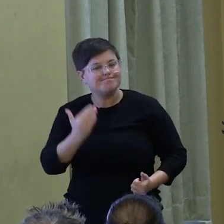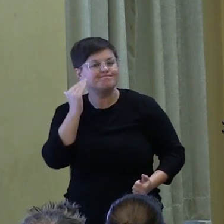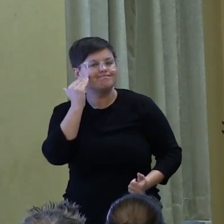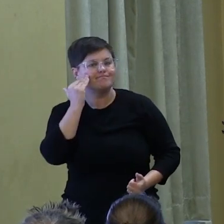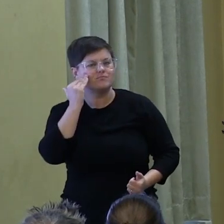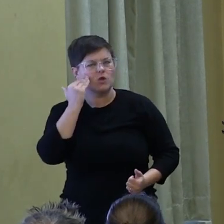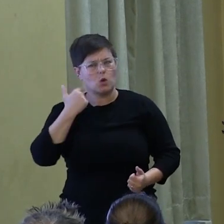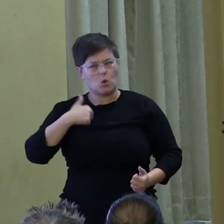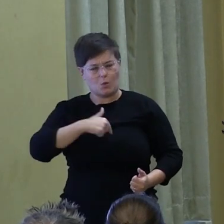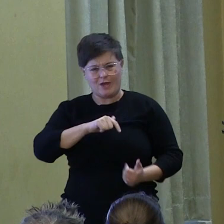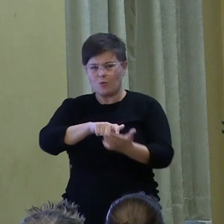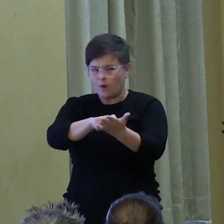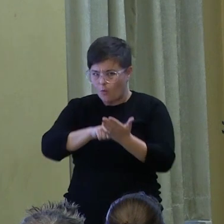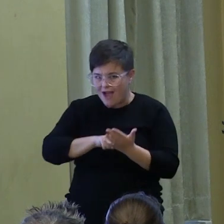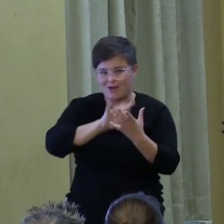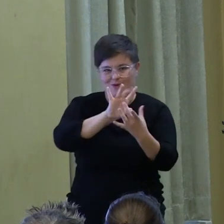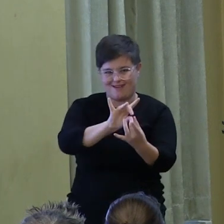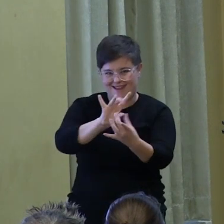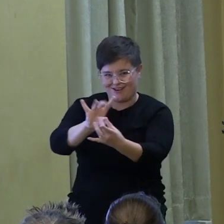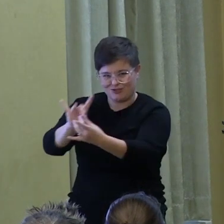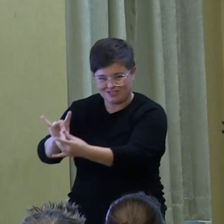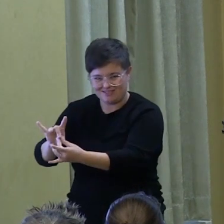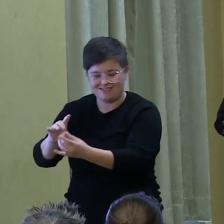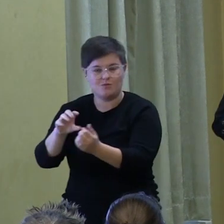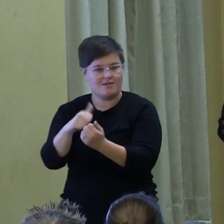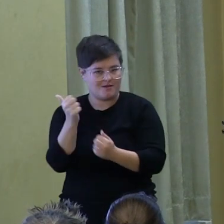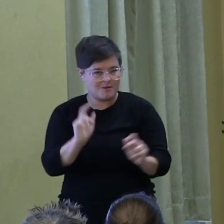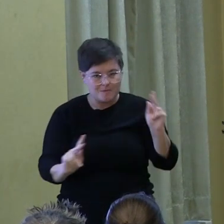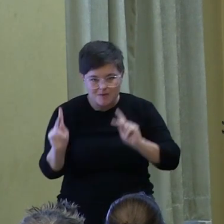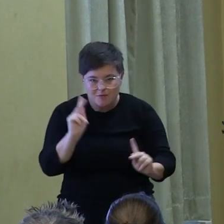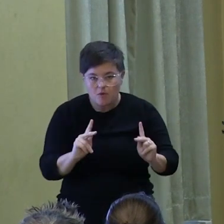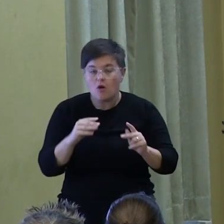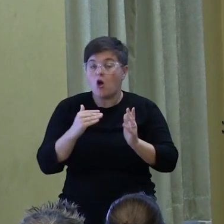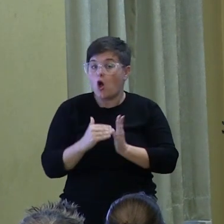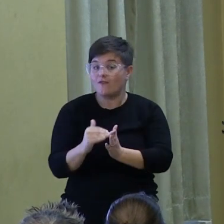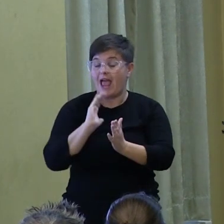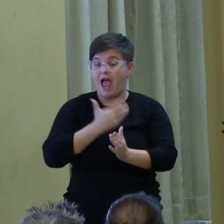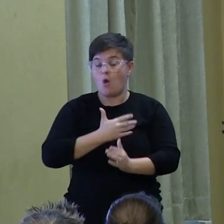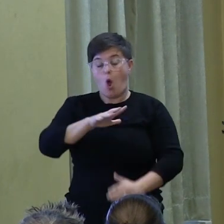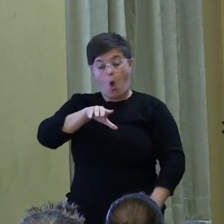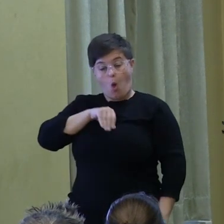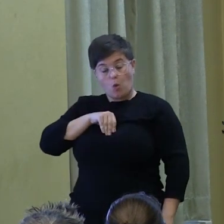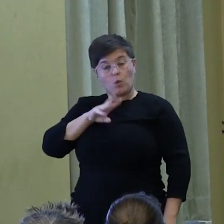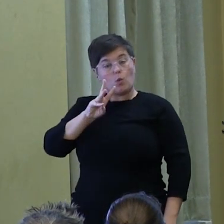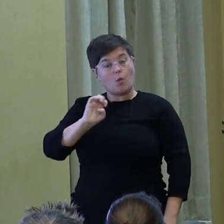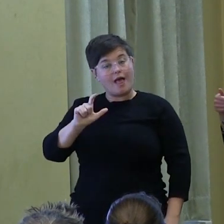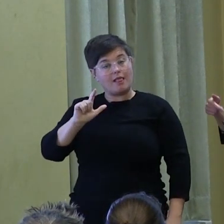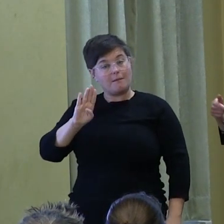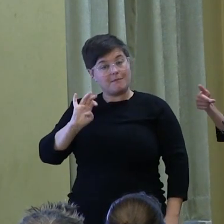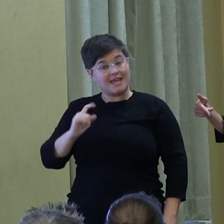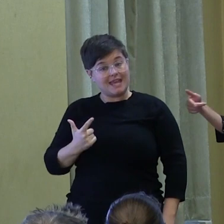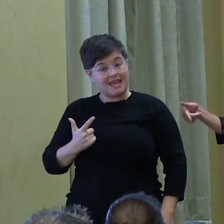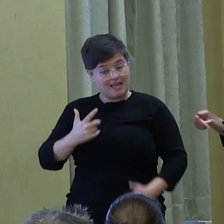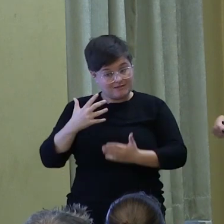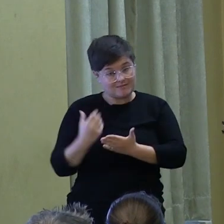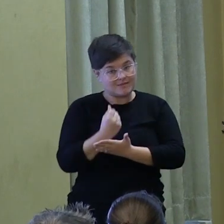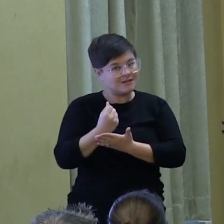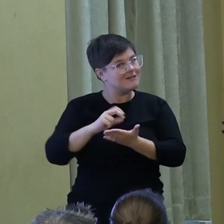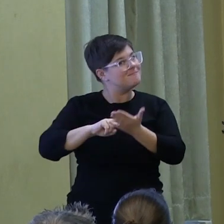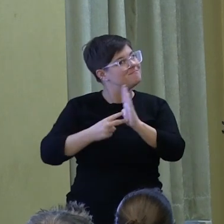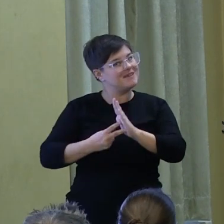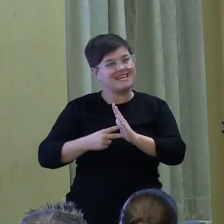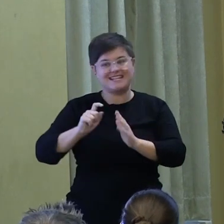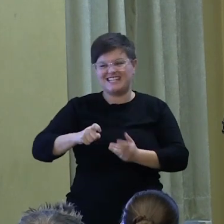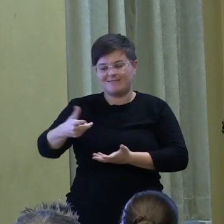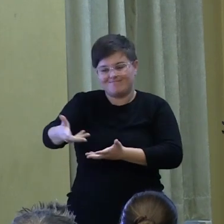connections, relationships with others, that often achieving our own well-being is dependent upon fruitful